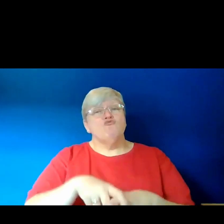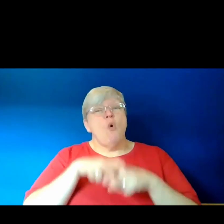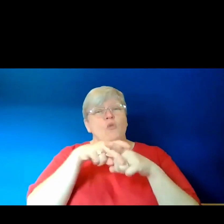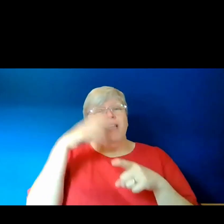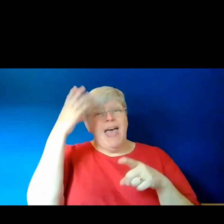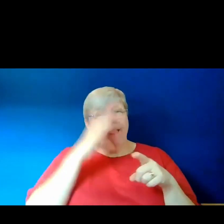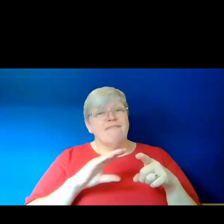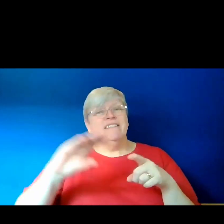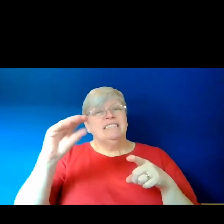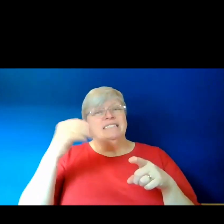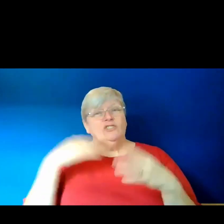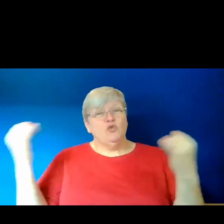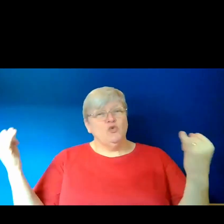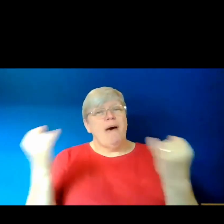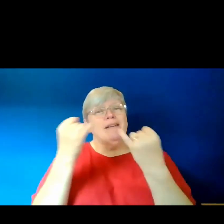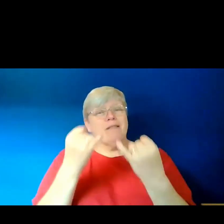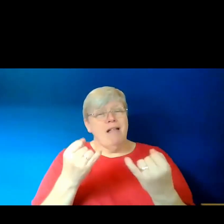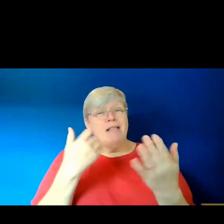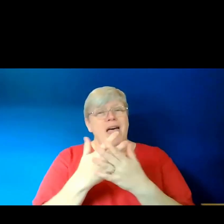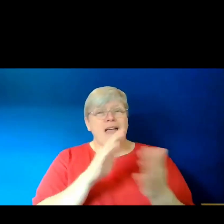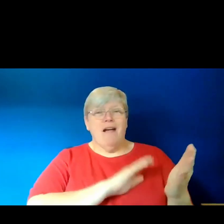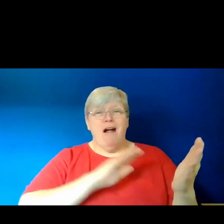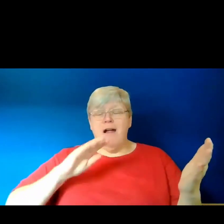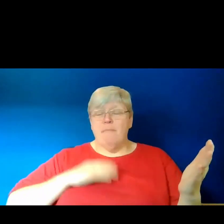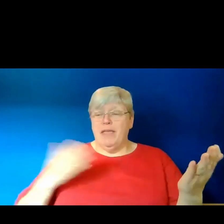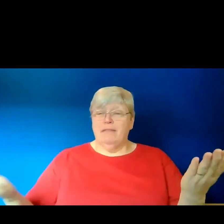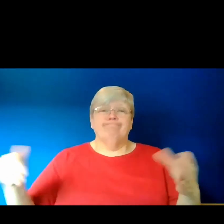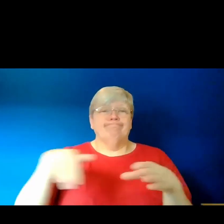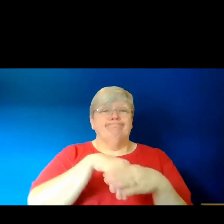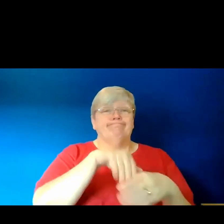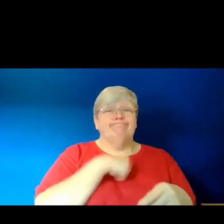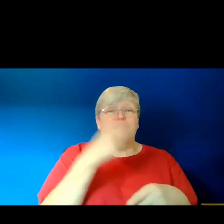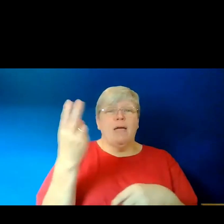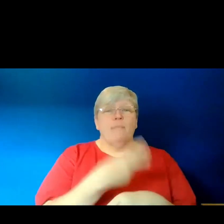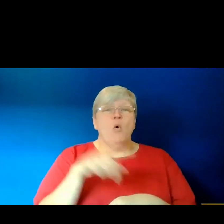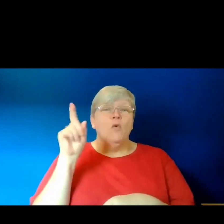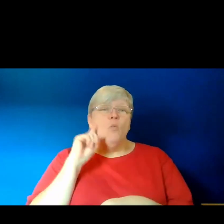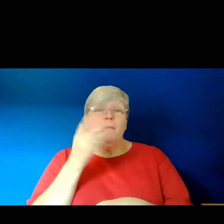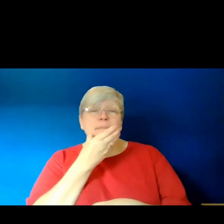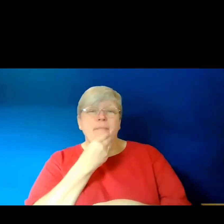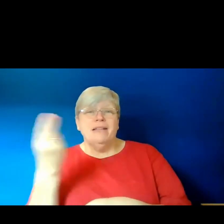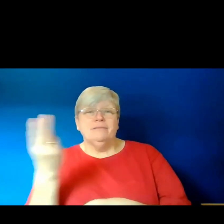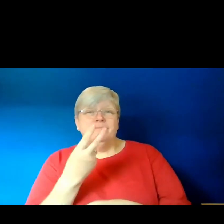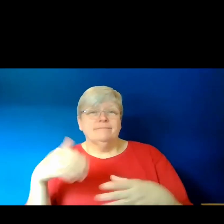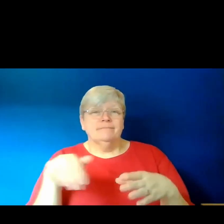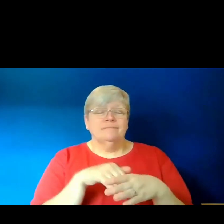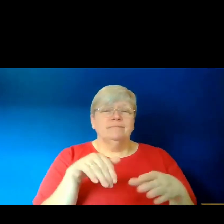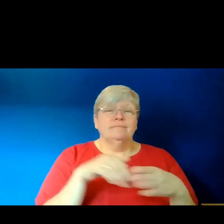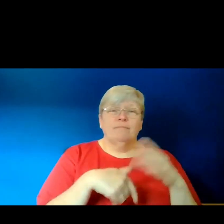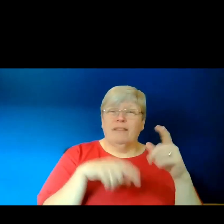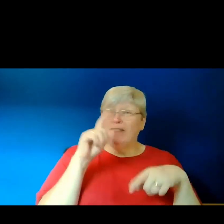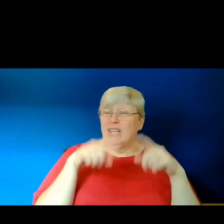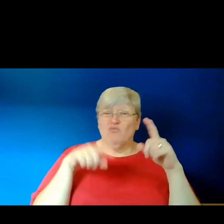and had an army with both women and men. And also various versions of